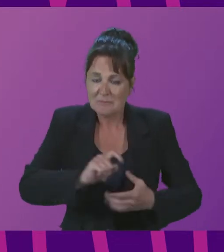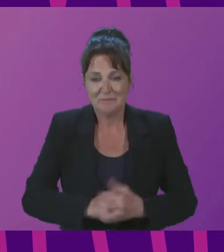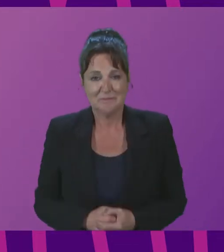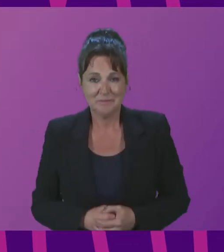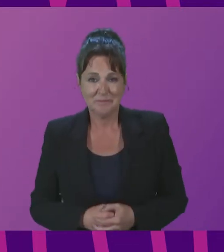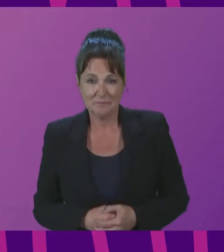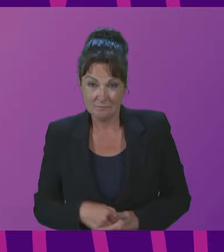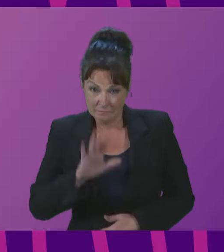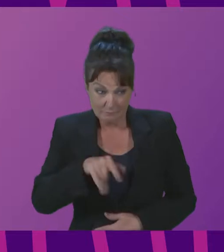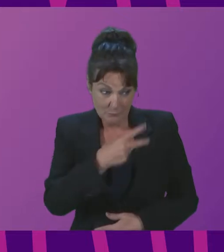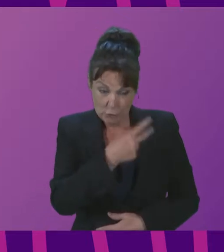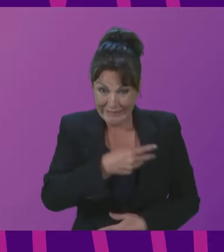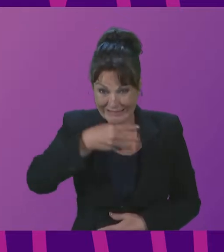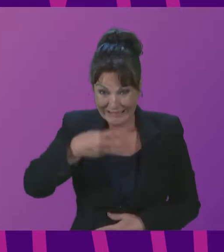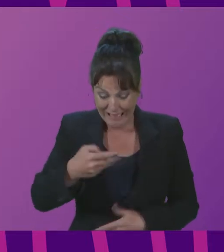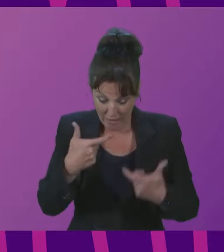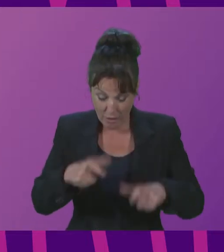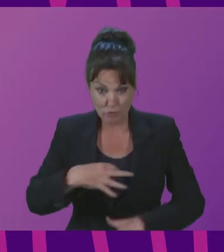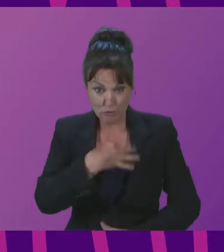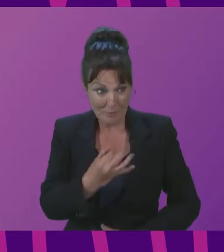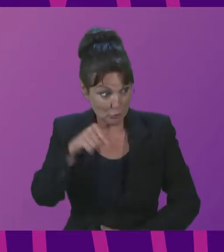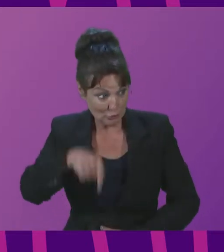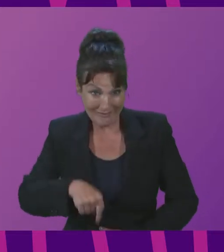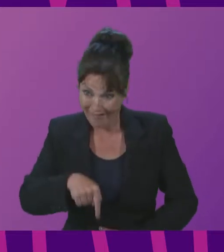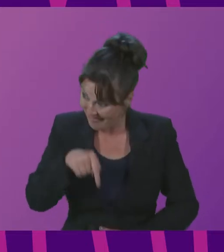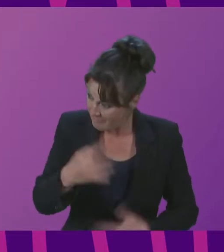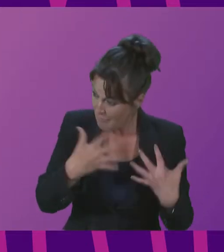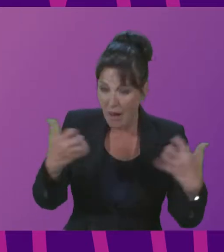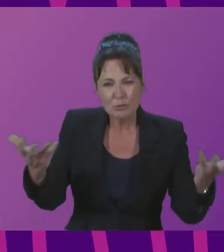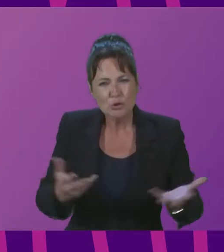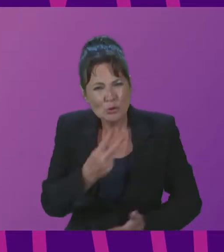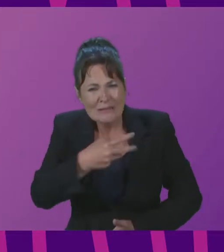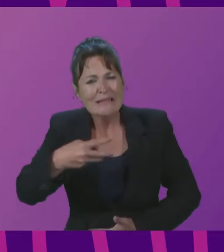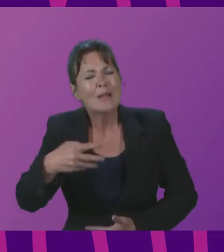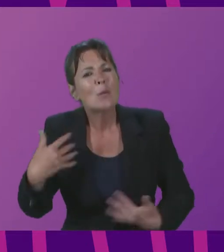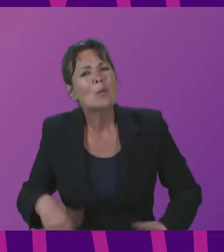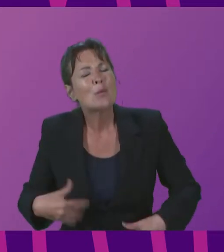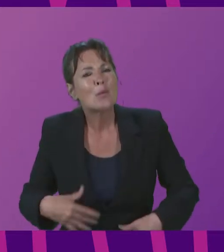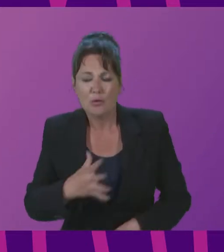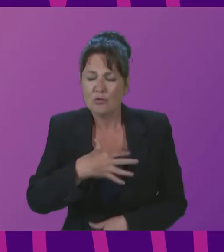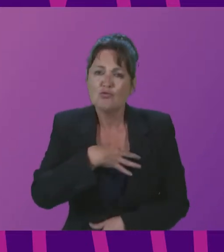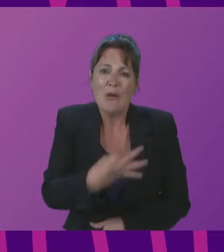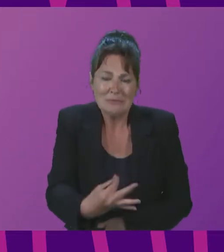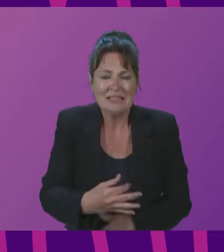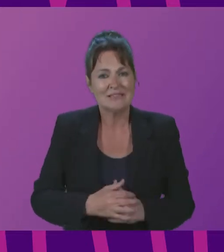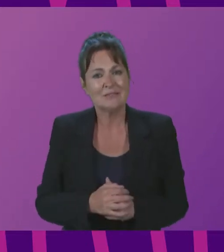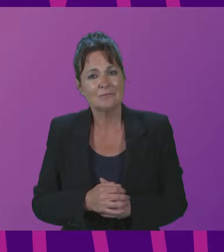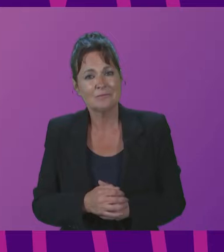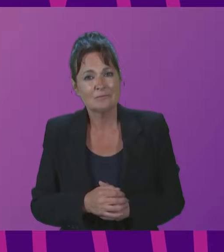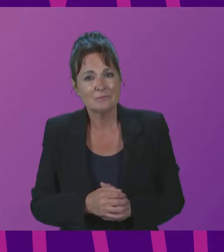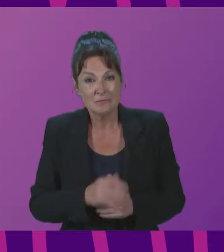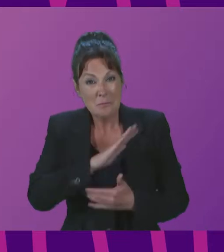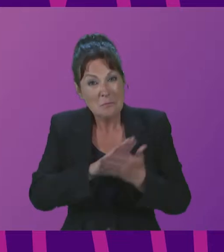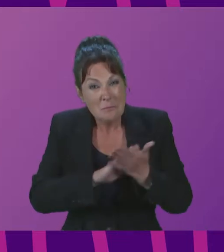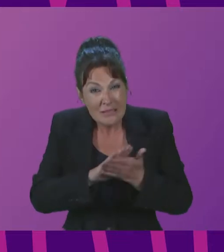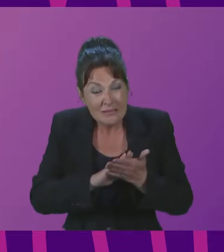countries are here with us in this parliament today representatives I should say taking to